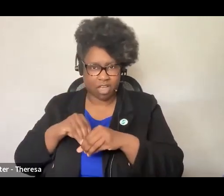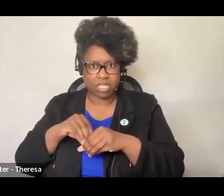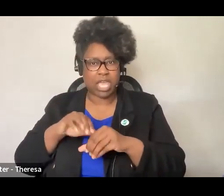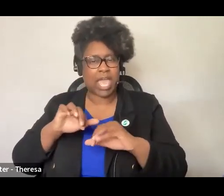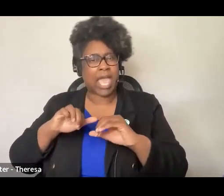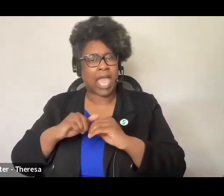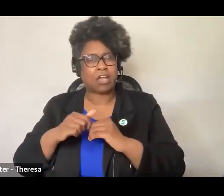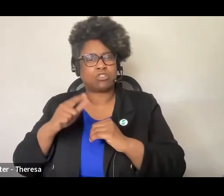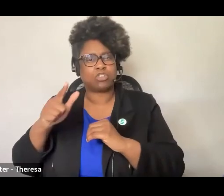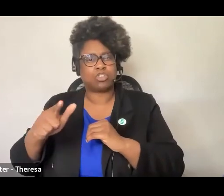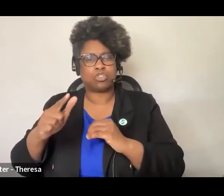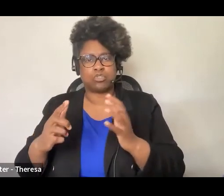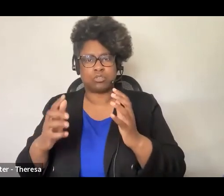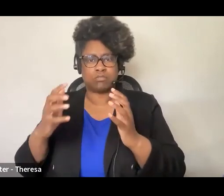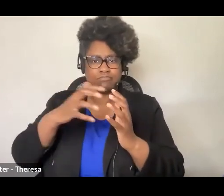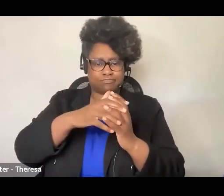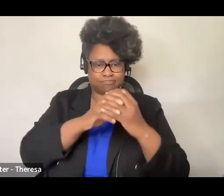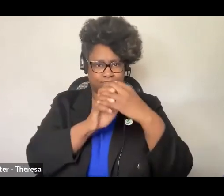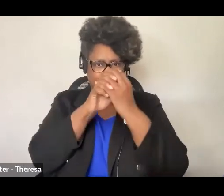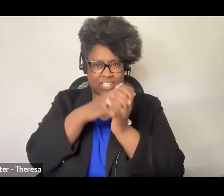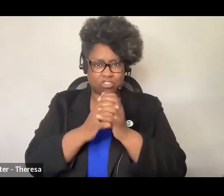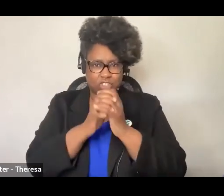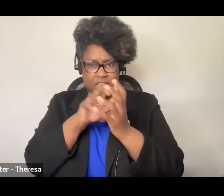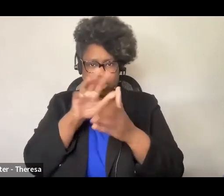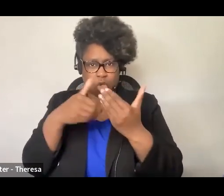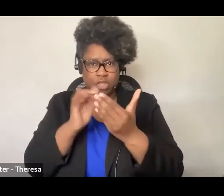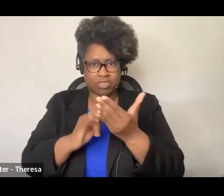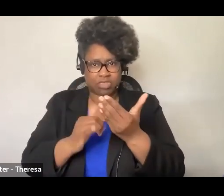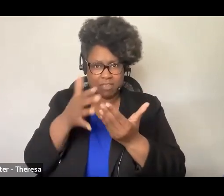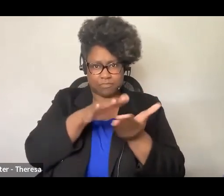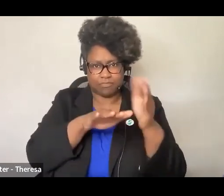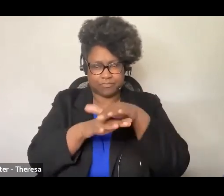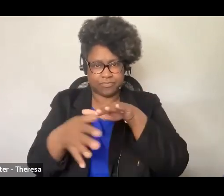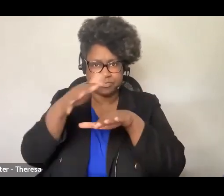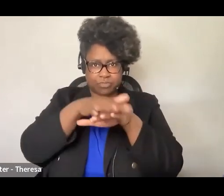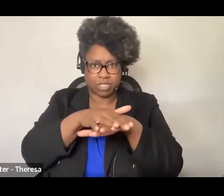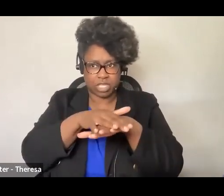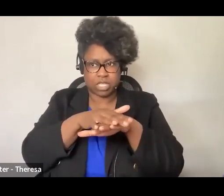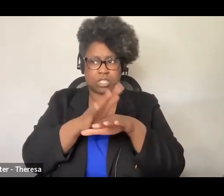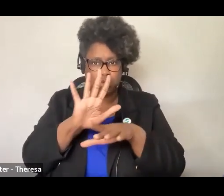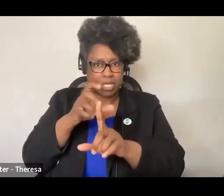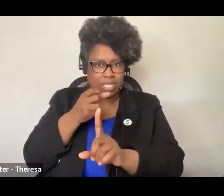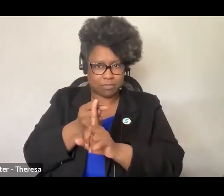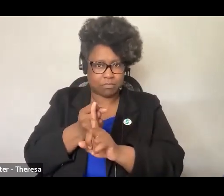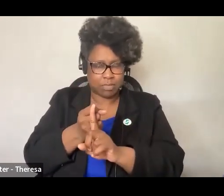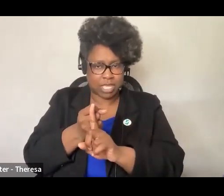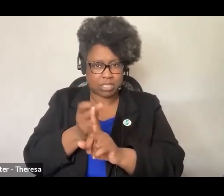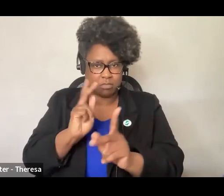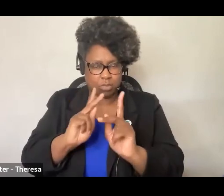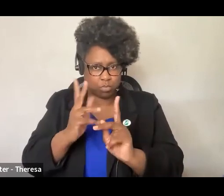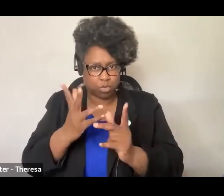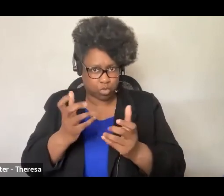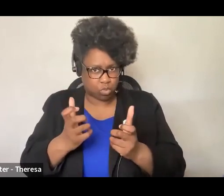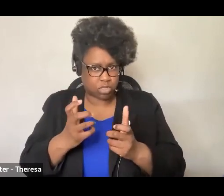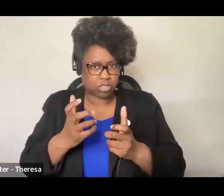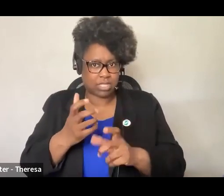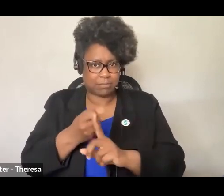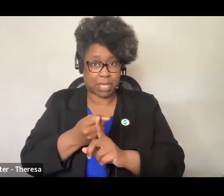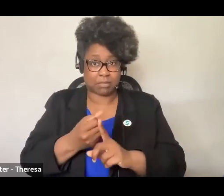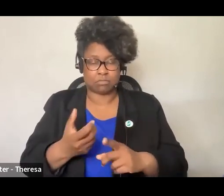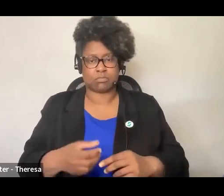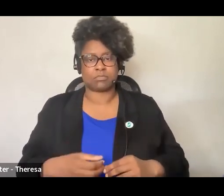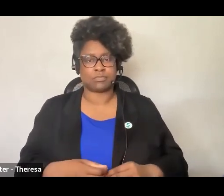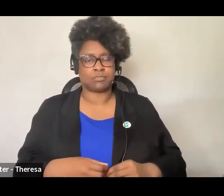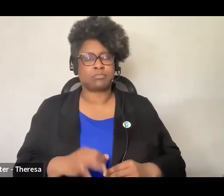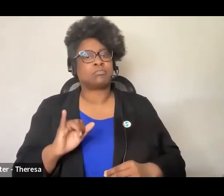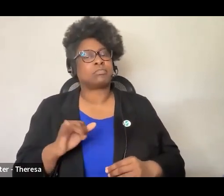to make sure that your data set is including the people that you're trying to actually impact that's a really excellent point and I think that